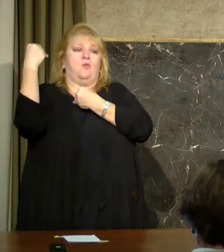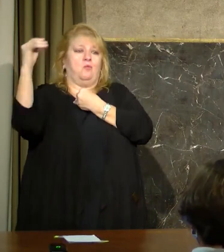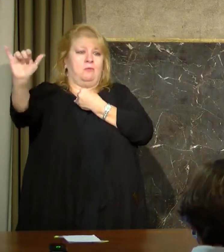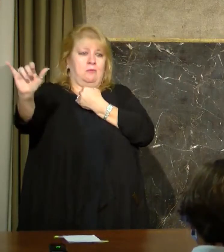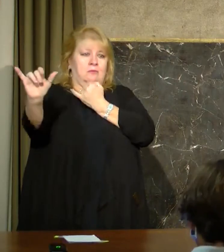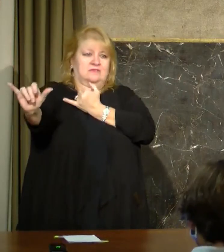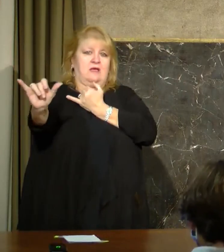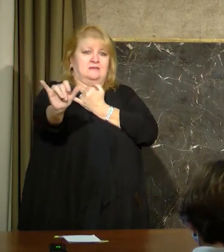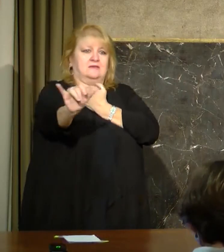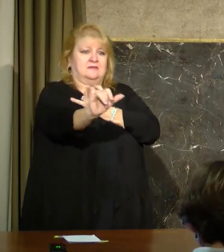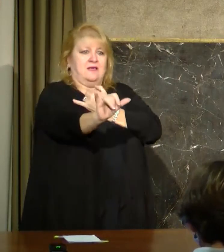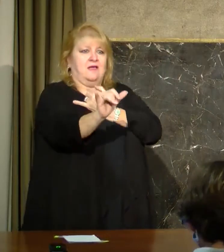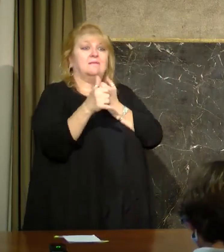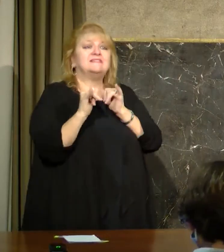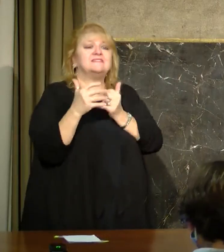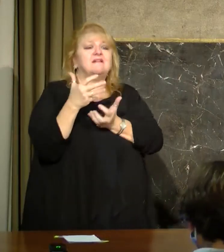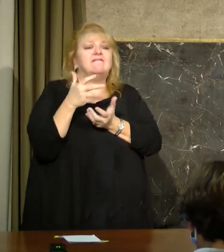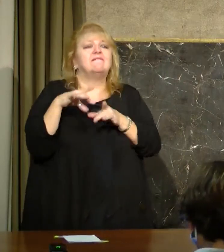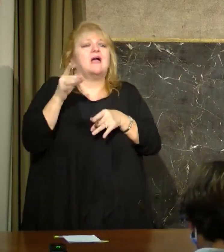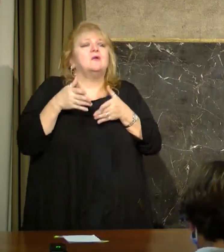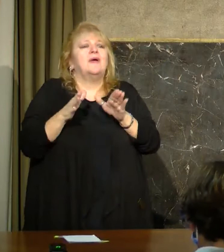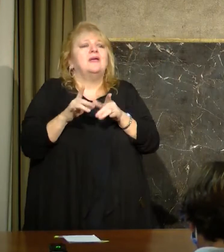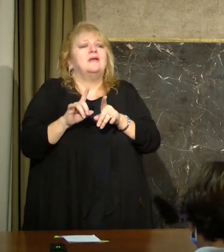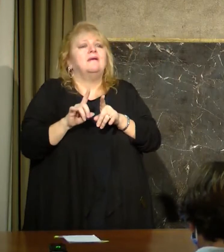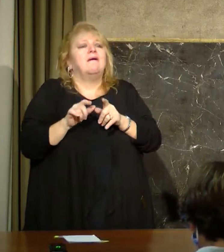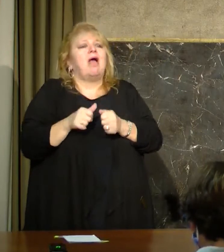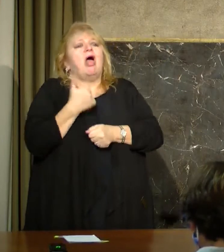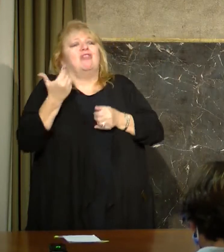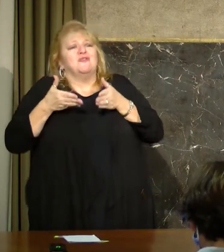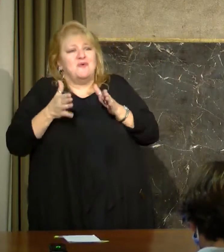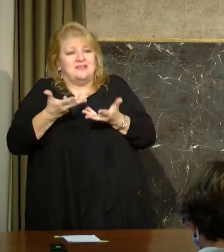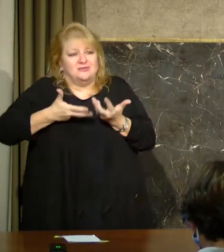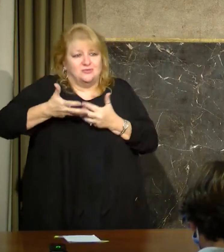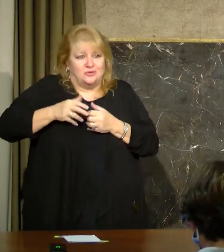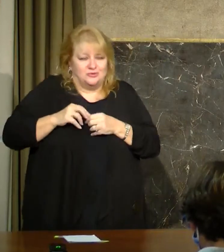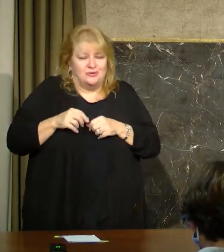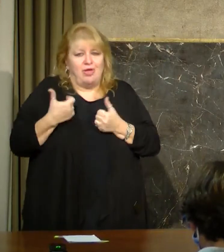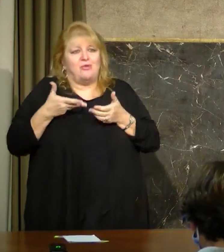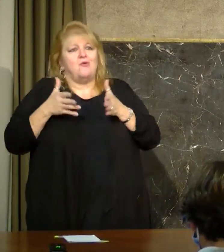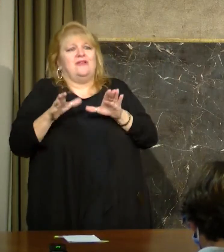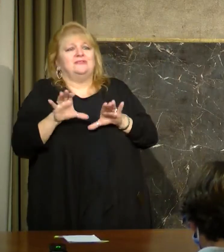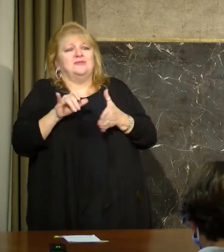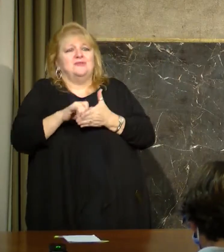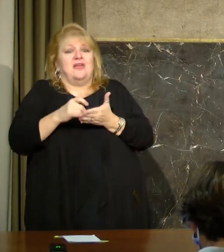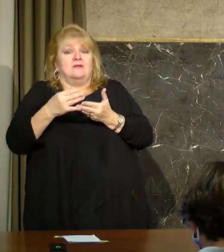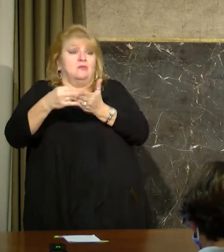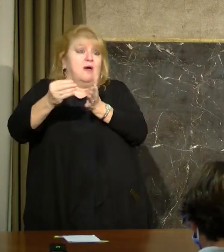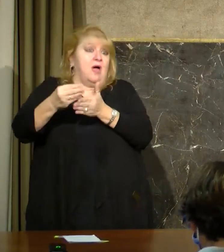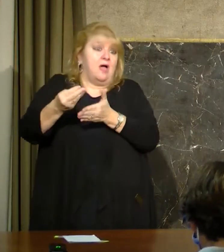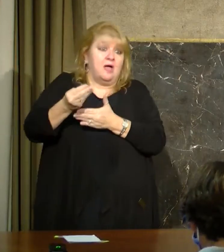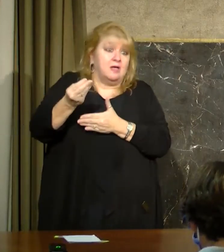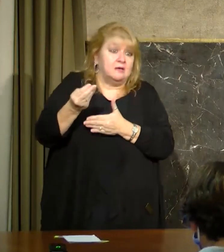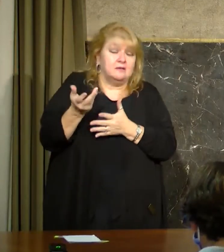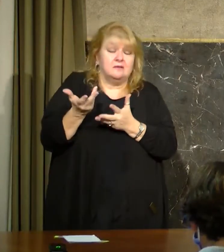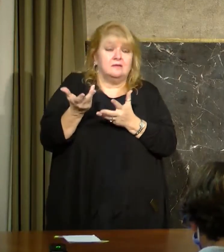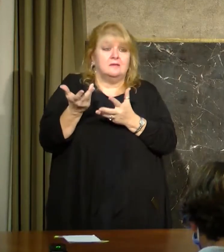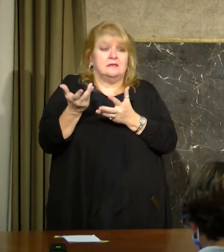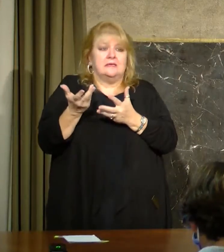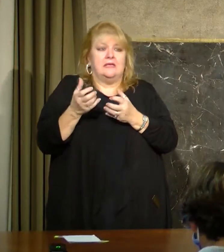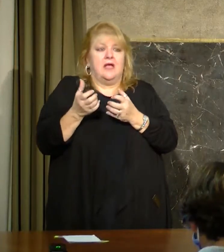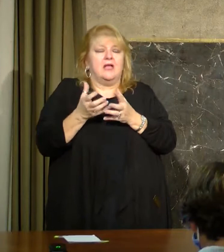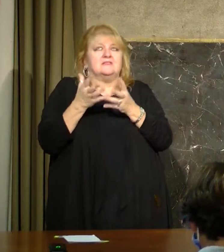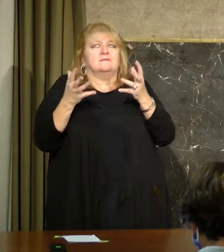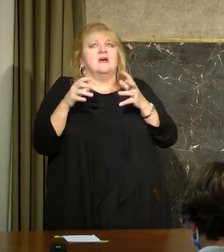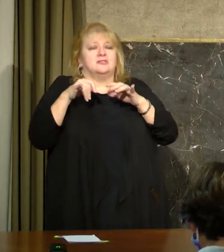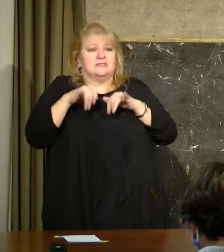that enough. The vaccine is important to get out of this thing long term, but right now, it's the mitigation measures